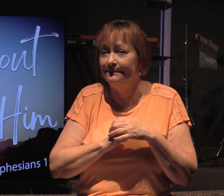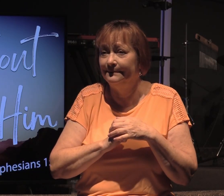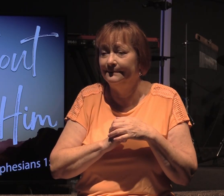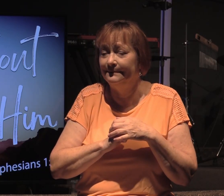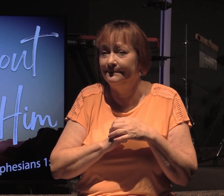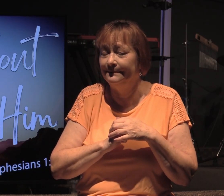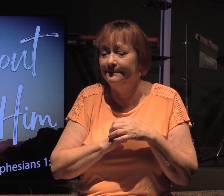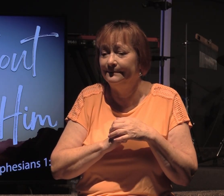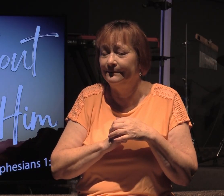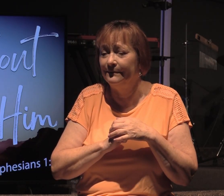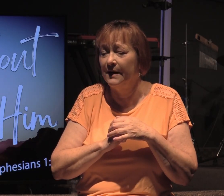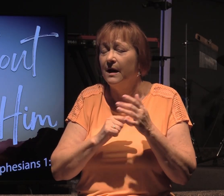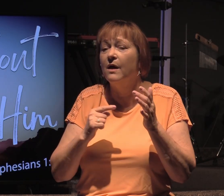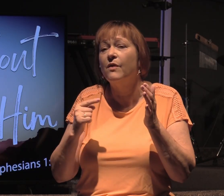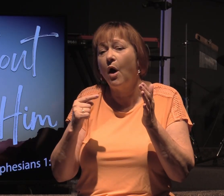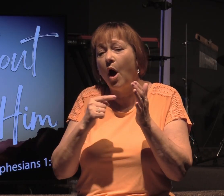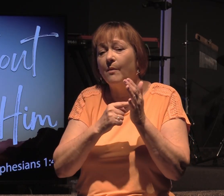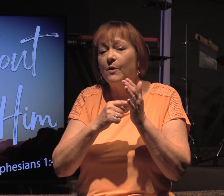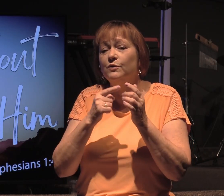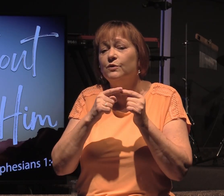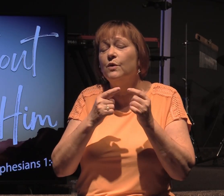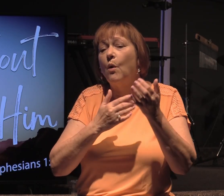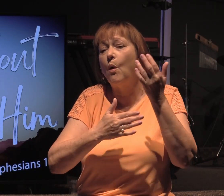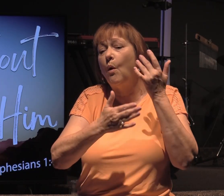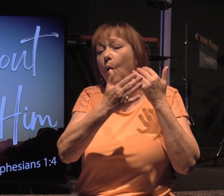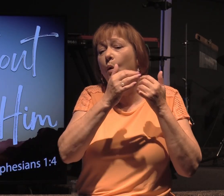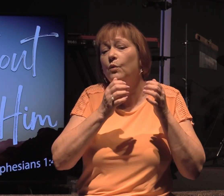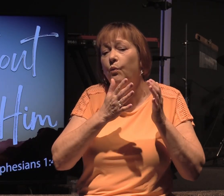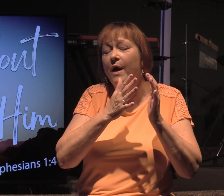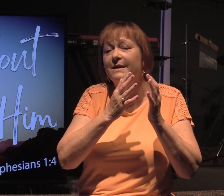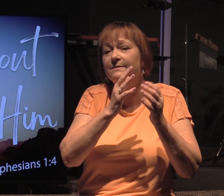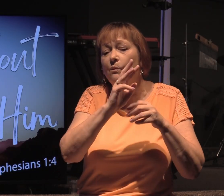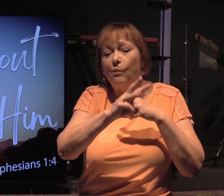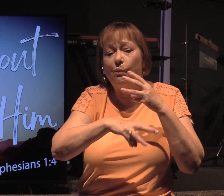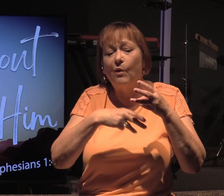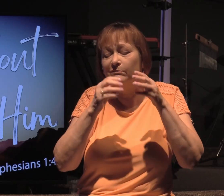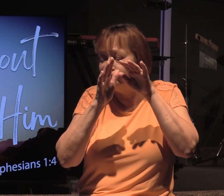The obligations to the old ways the old world is gone